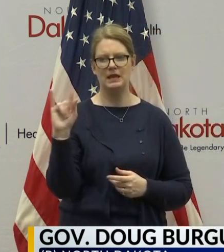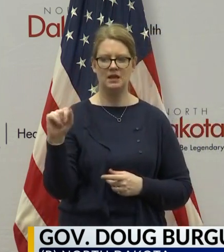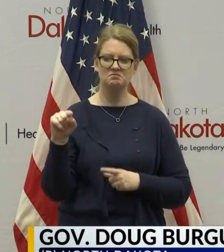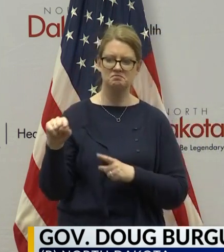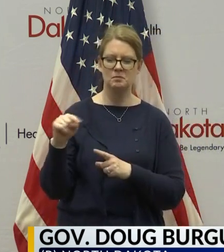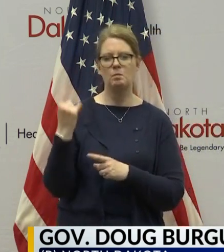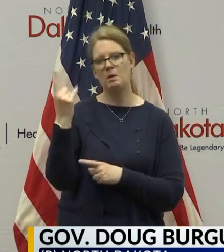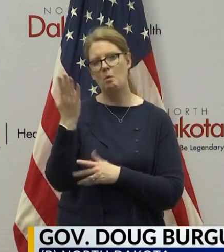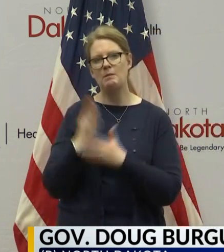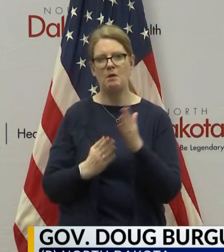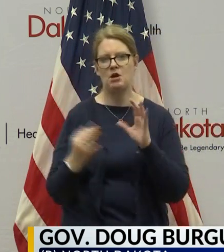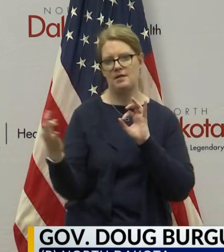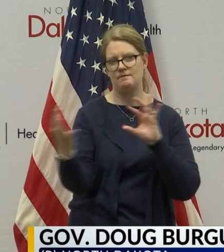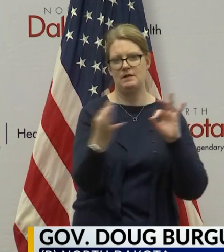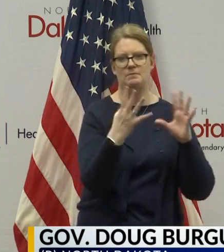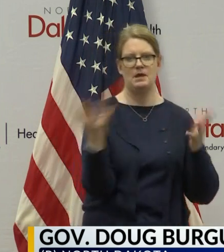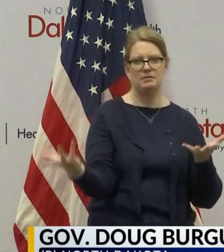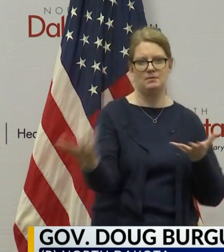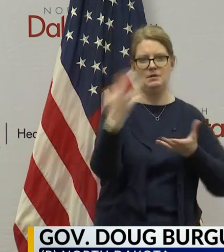piece of that feedback.